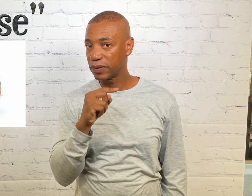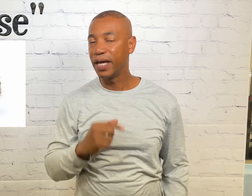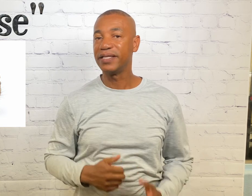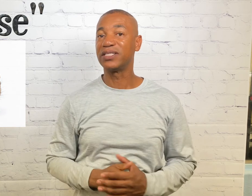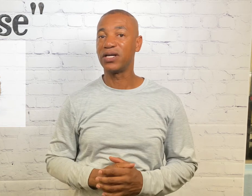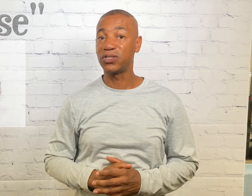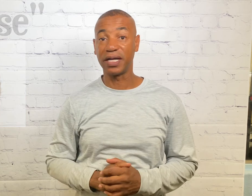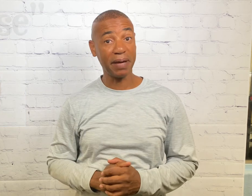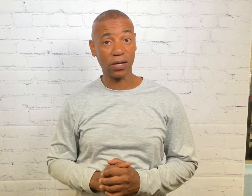That's how you sign mouse.